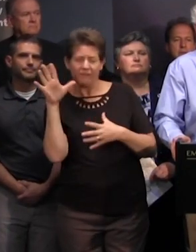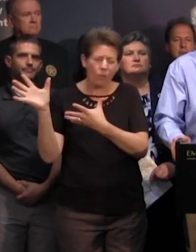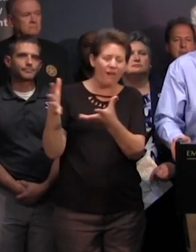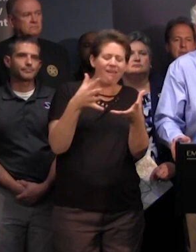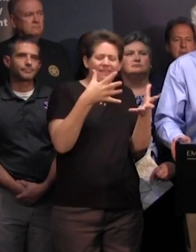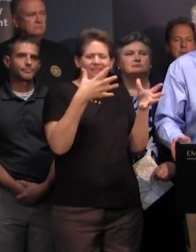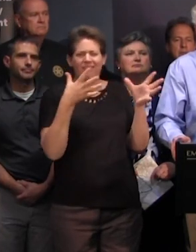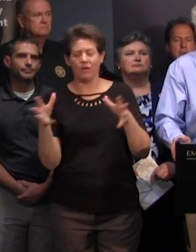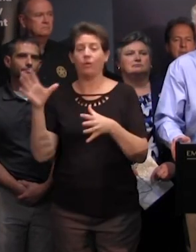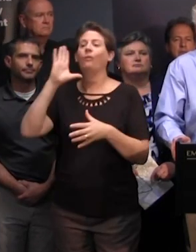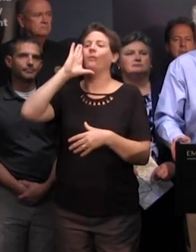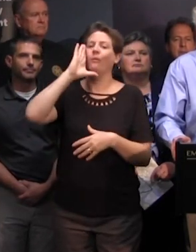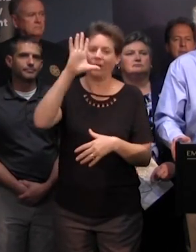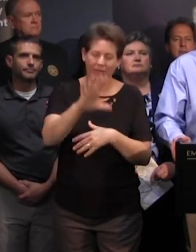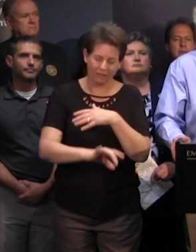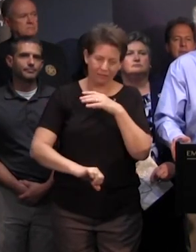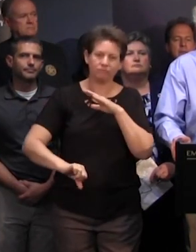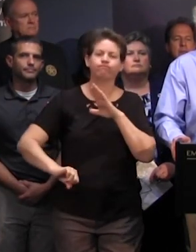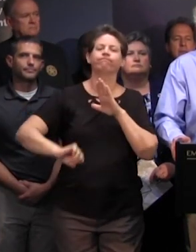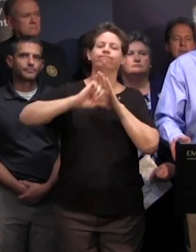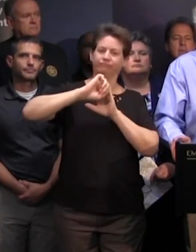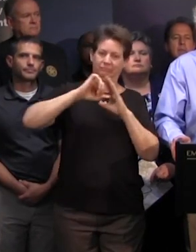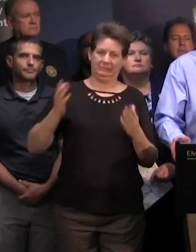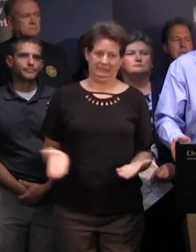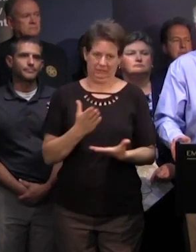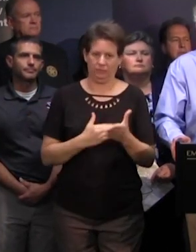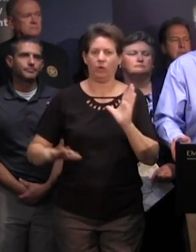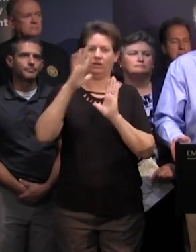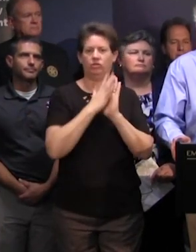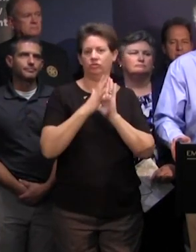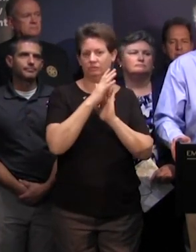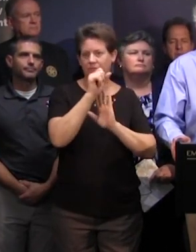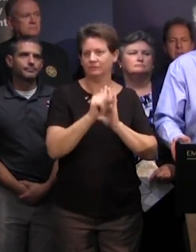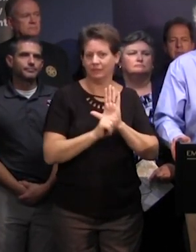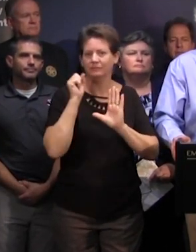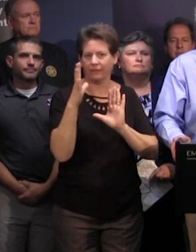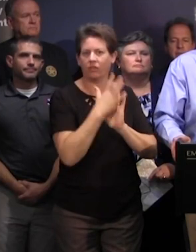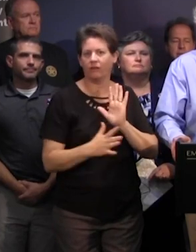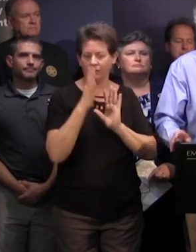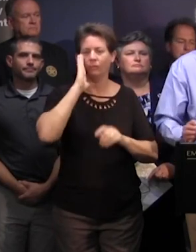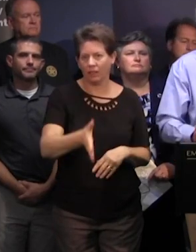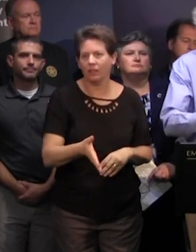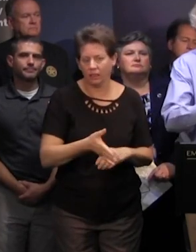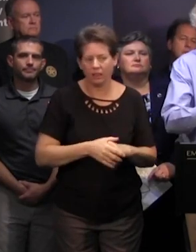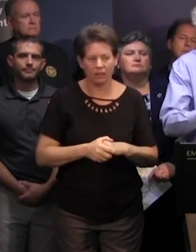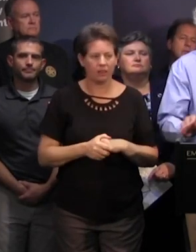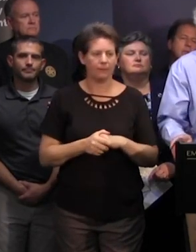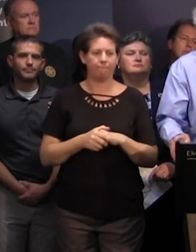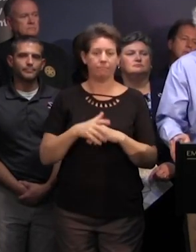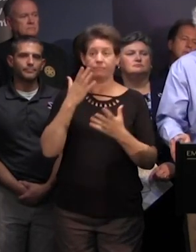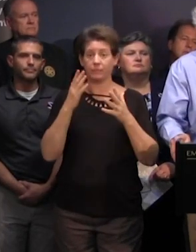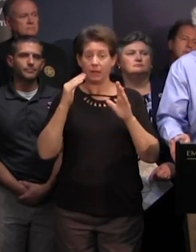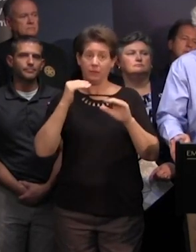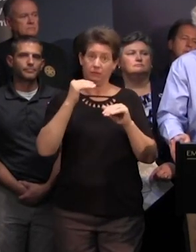hour and we know it's going to hit somewhere to have a dramatic impact on south carolina whether if it hits closer